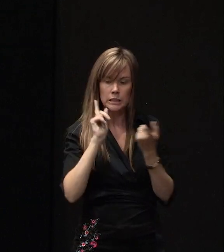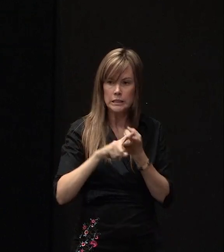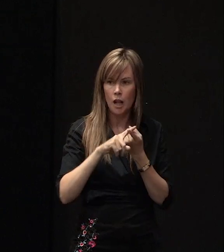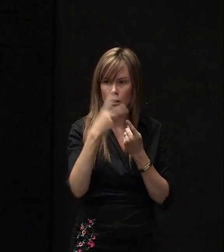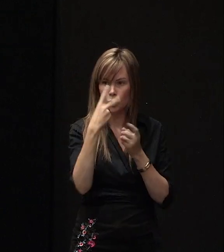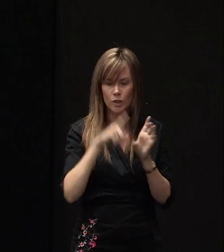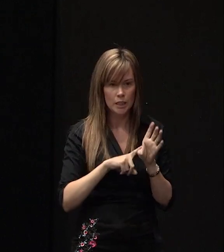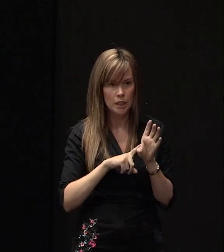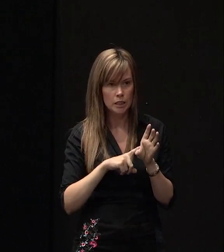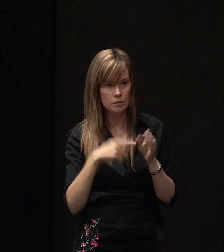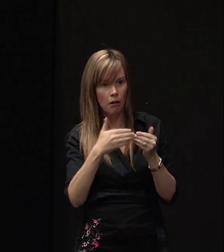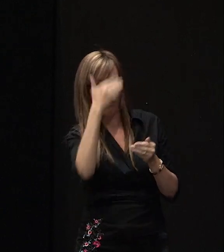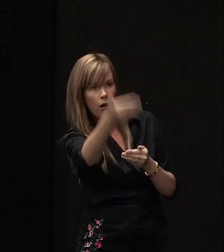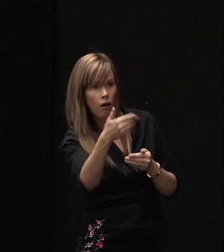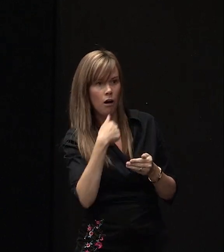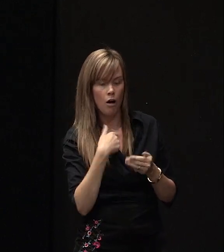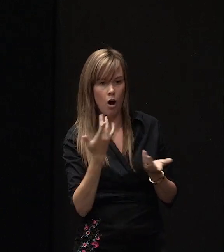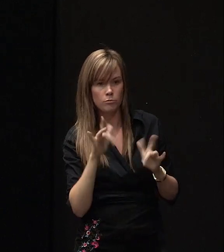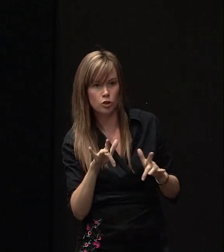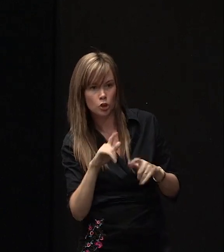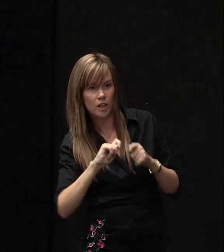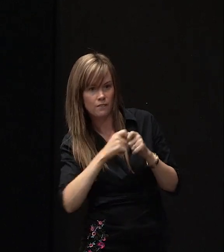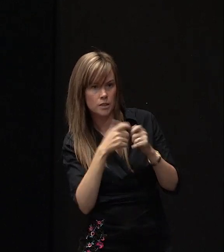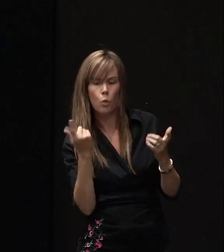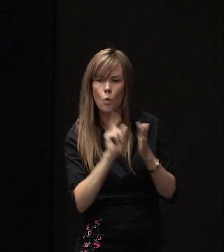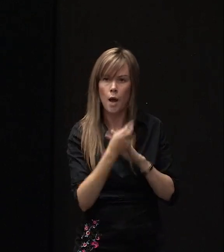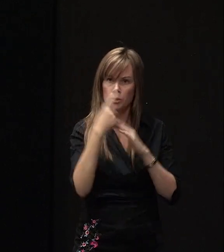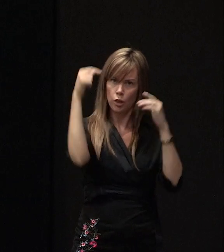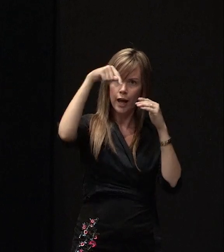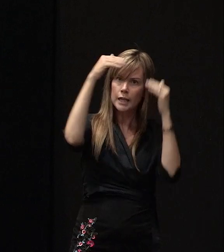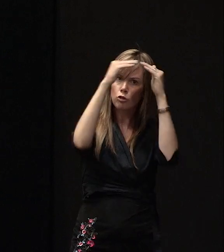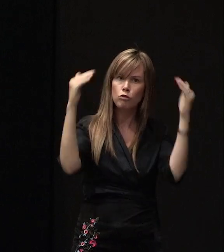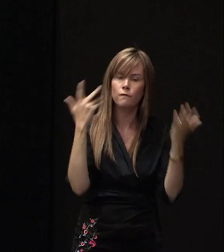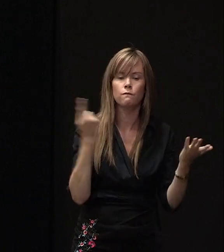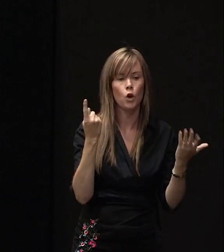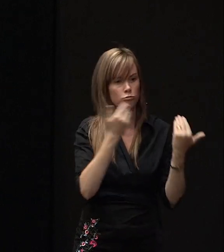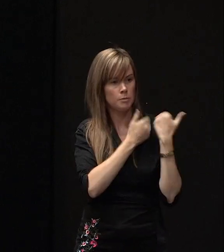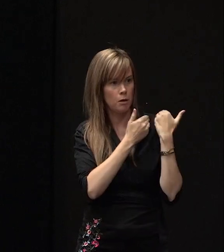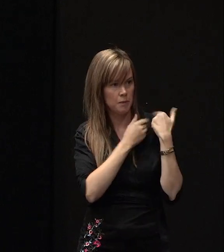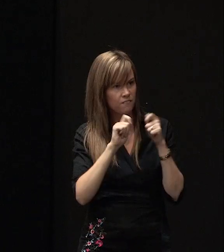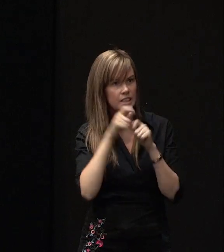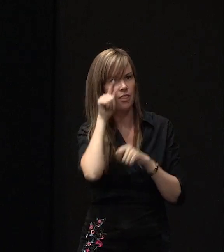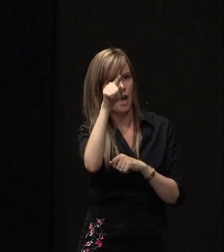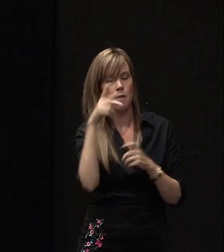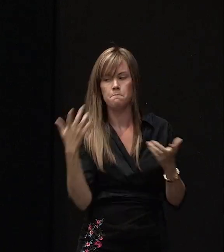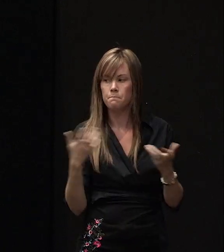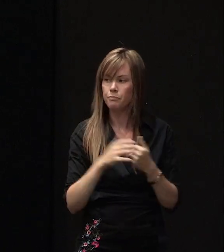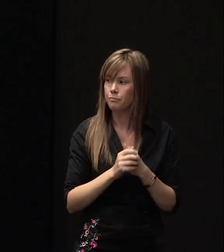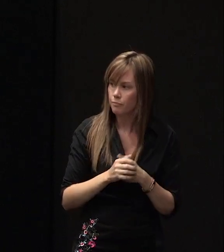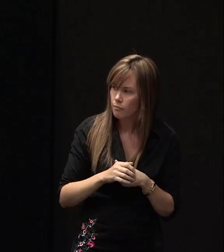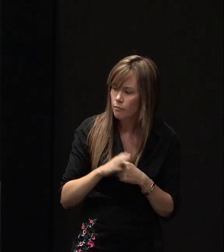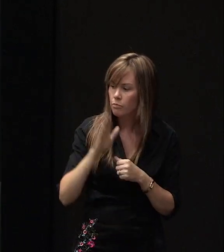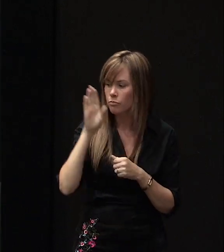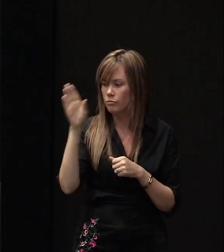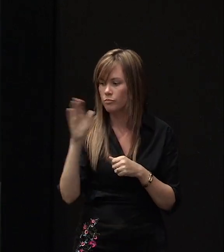down before you're going to get fixed. What happens to those leaks in the roof? Whose responsibility is to fix those? If the claim's